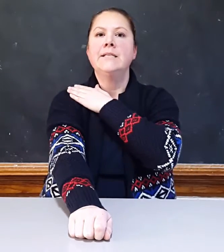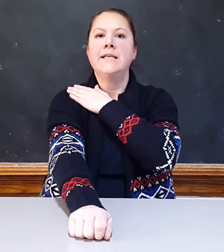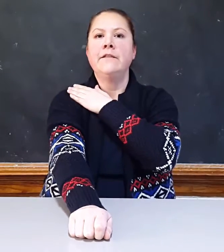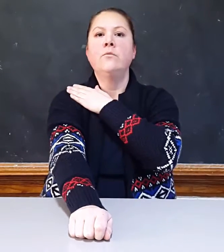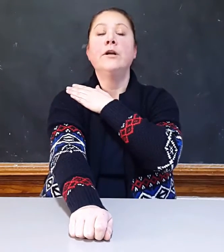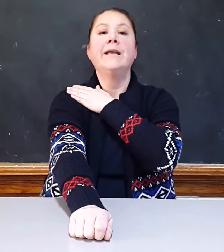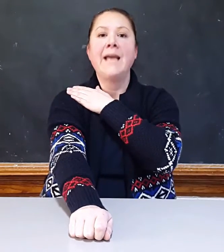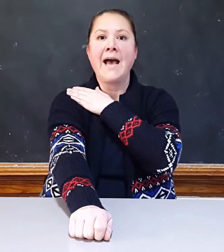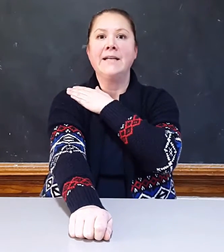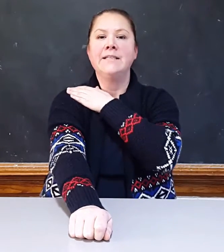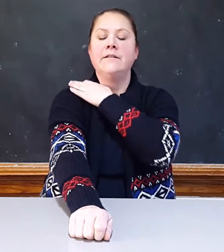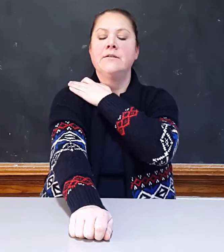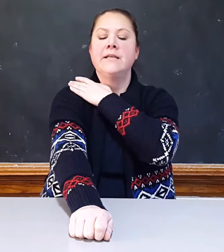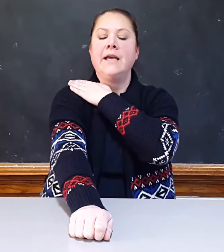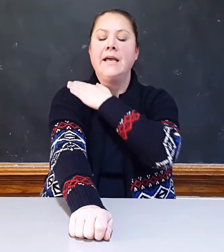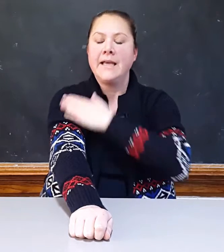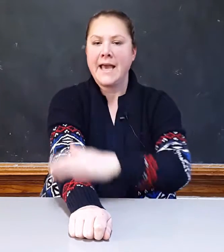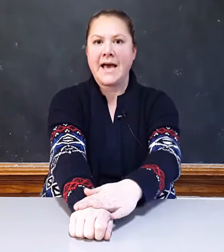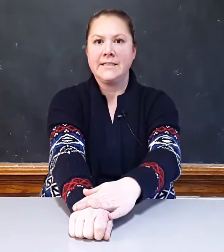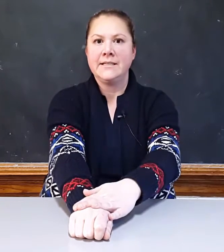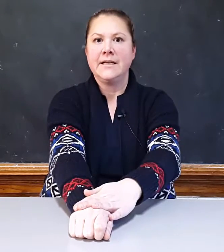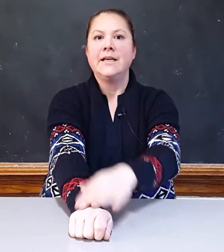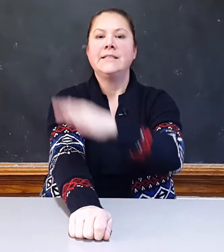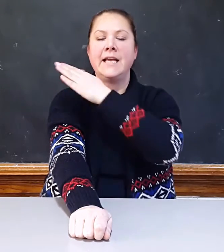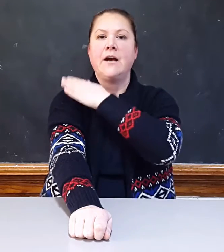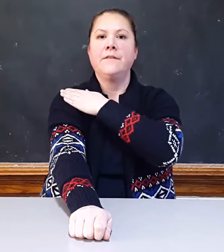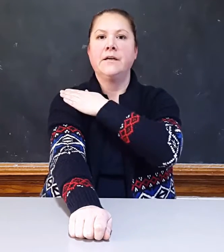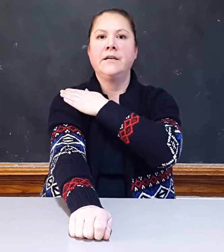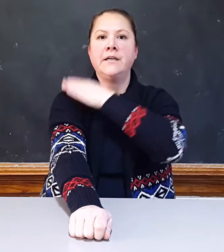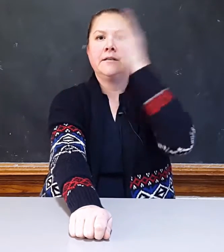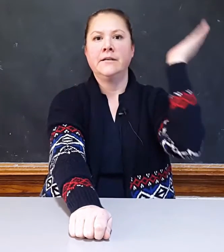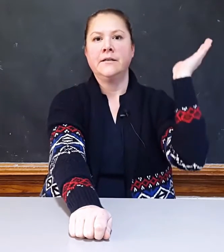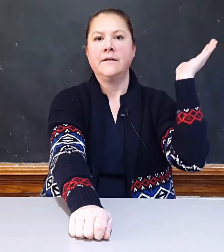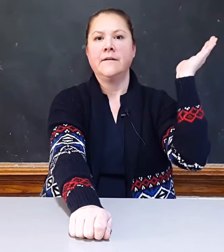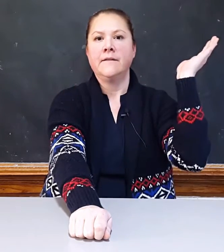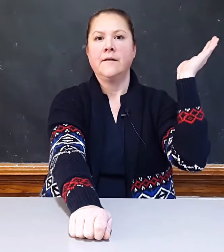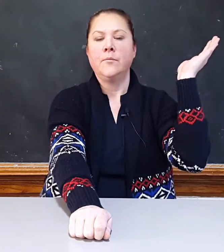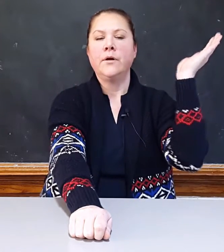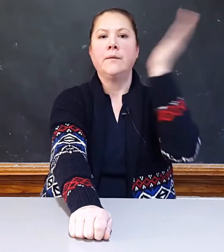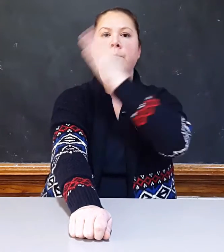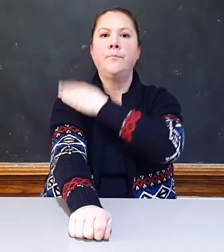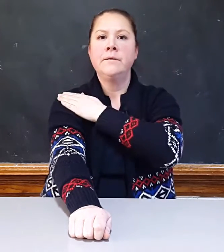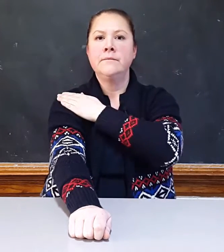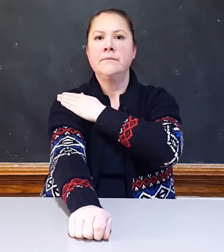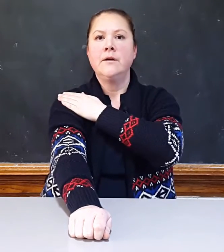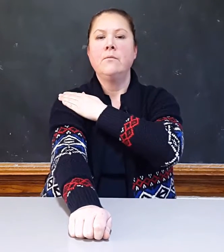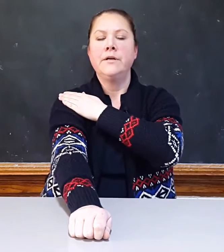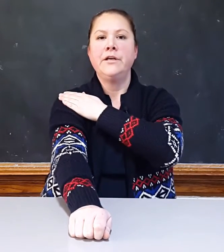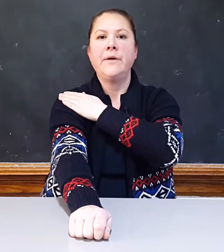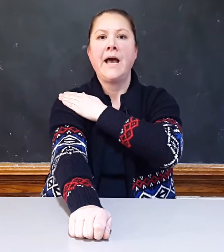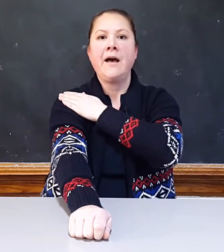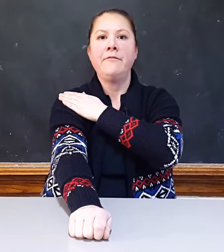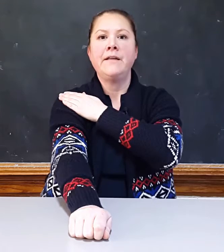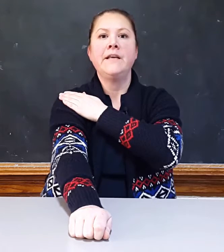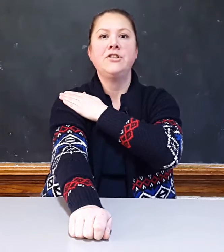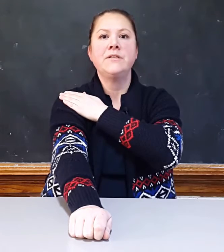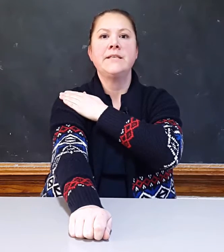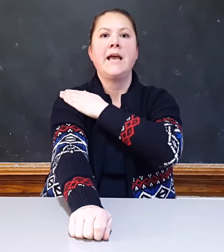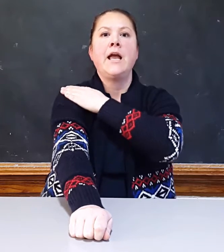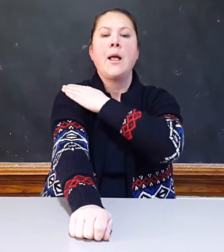say the word cat, and they'll say cat. Take off the ck, put a b. What do you have? And they should say